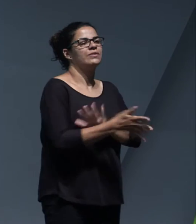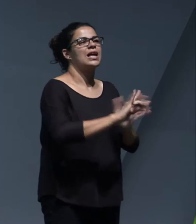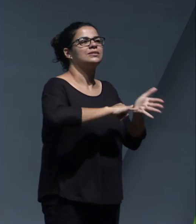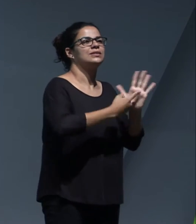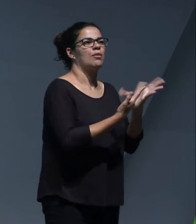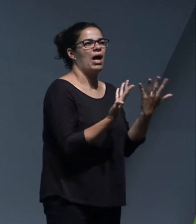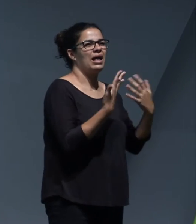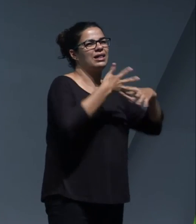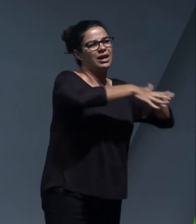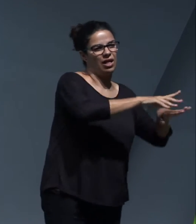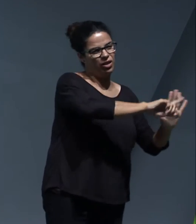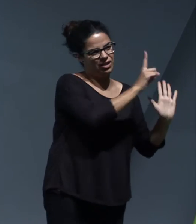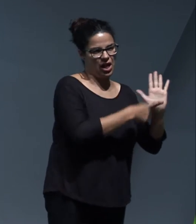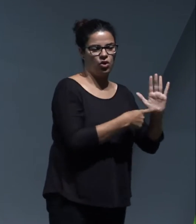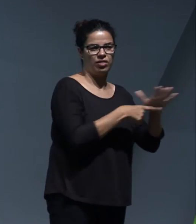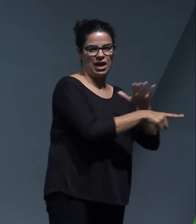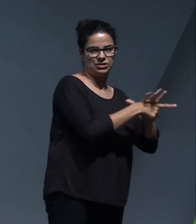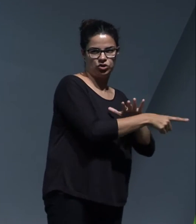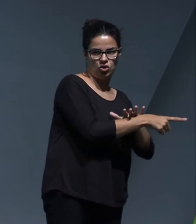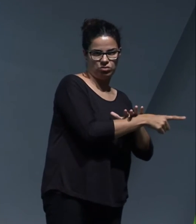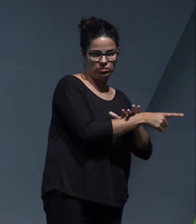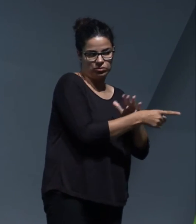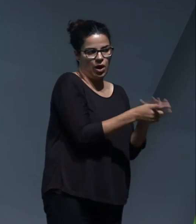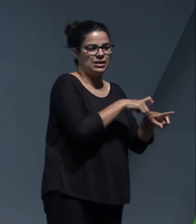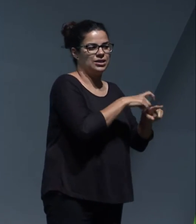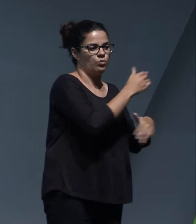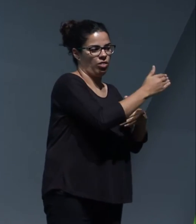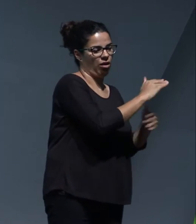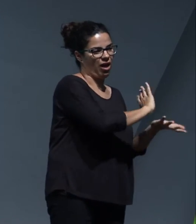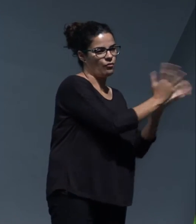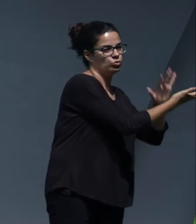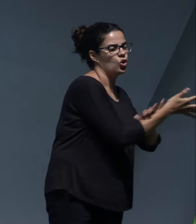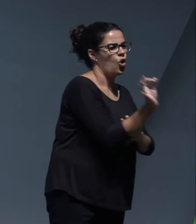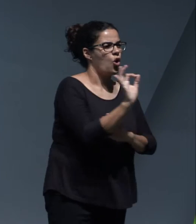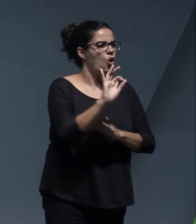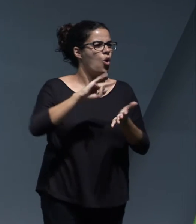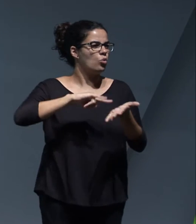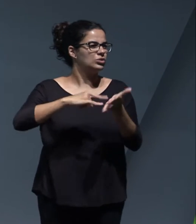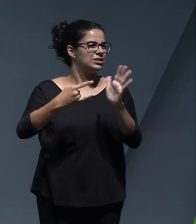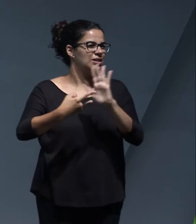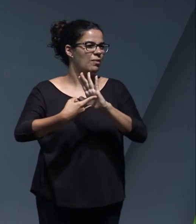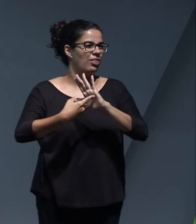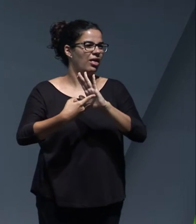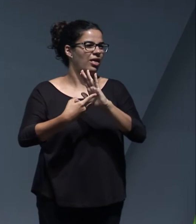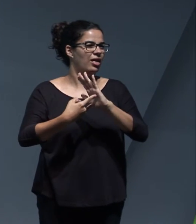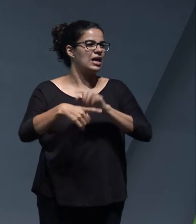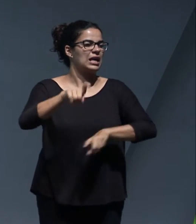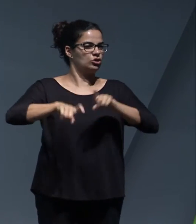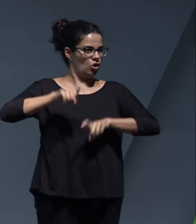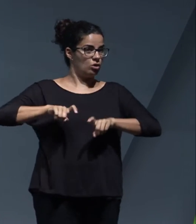integral management system, where it should be heading, or a returner systems,